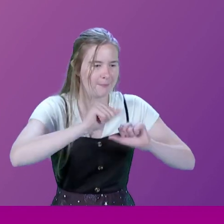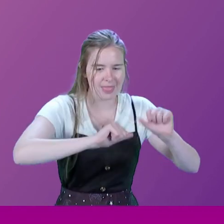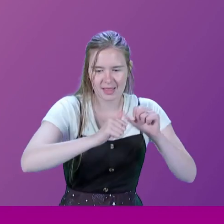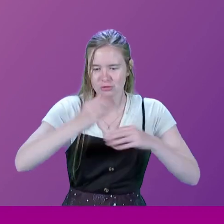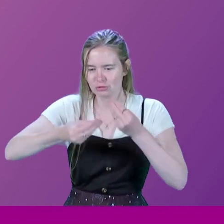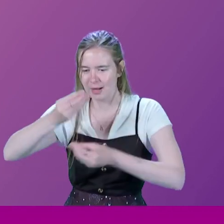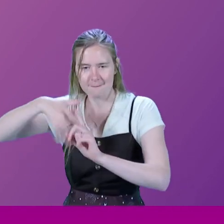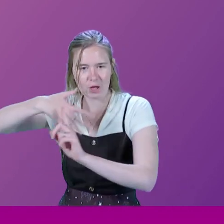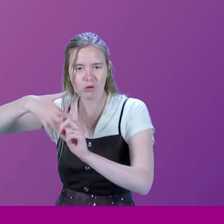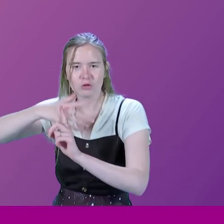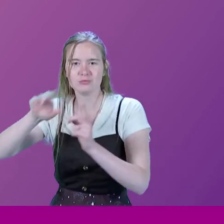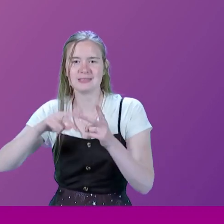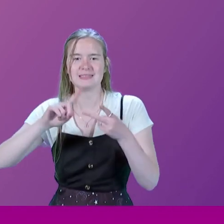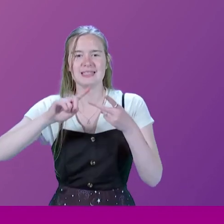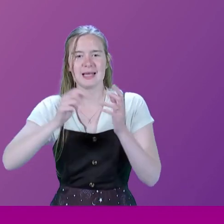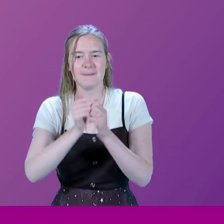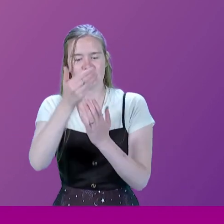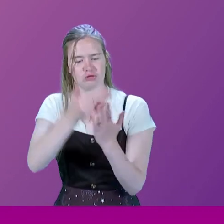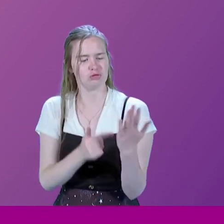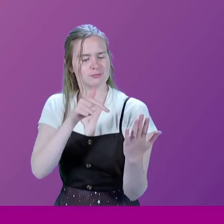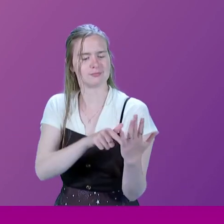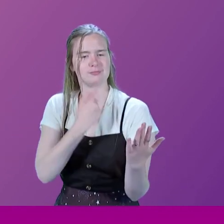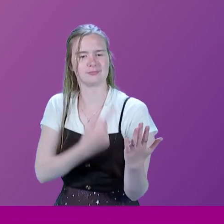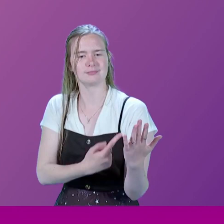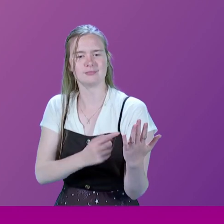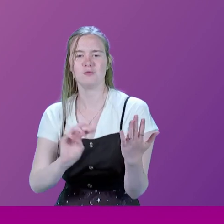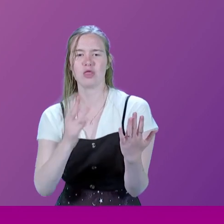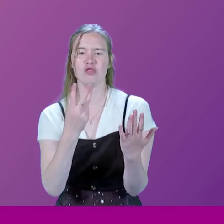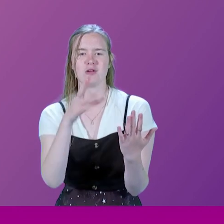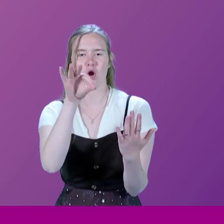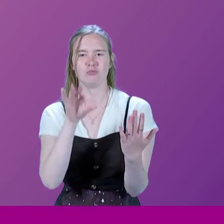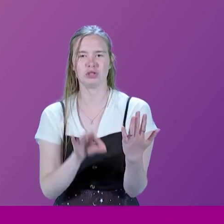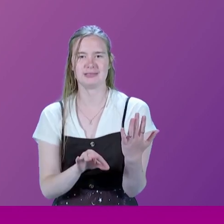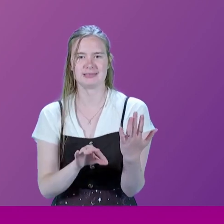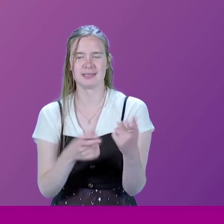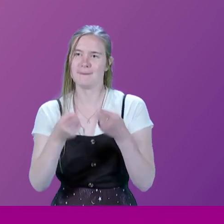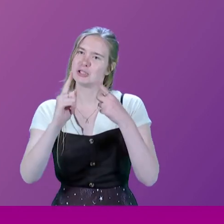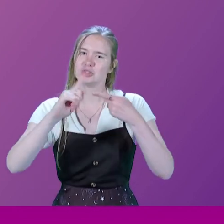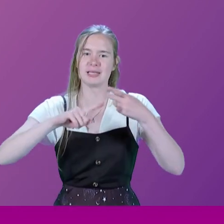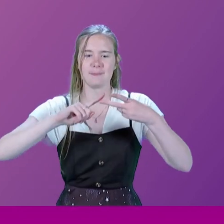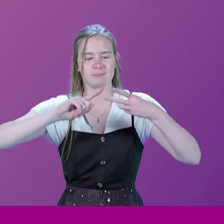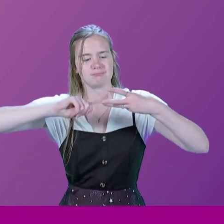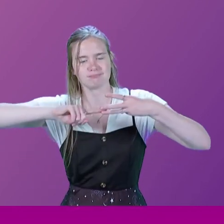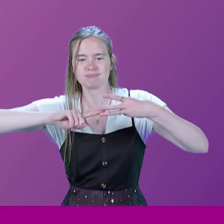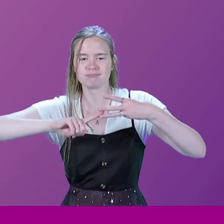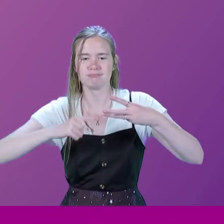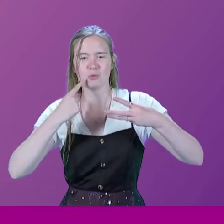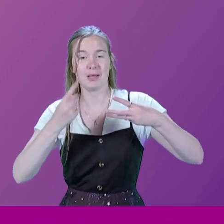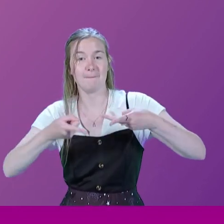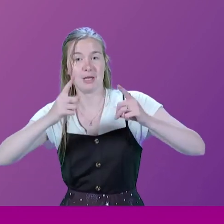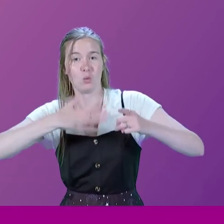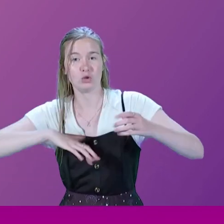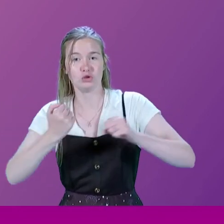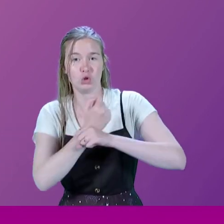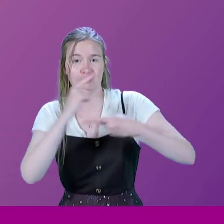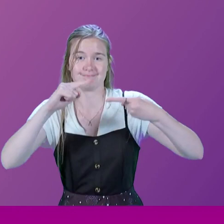you get to the second page, and it says there are three options for ministers A, B, C. We assume that ministers want to do